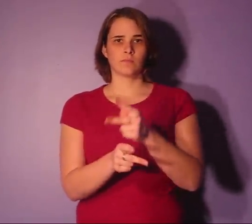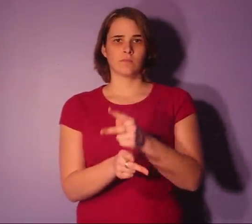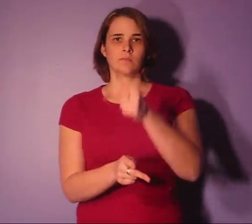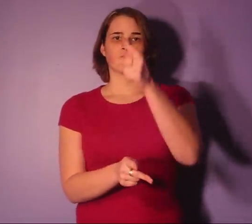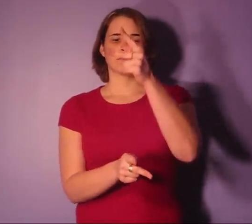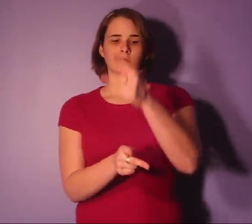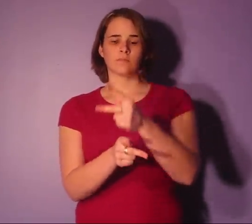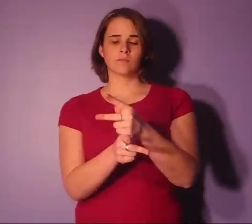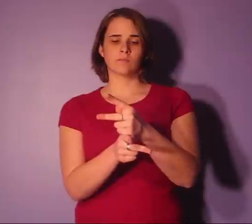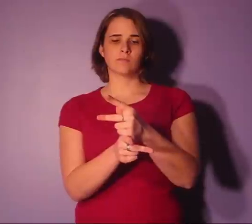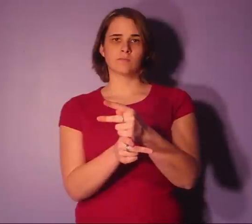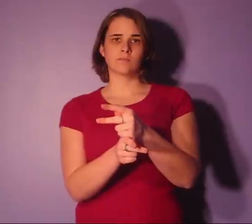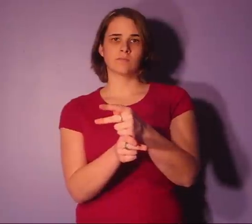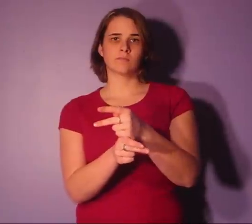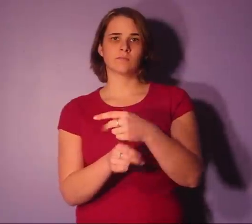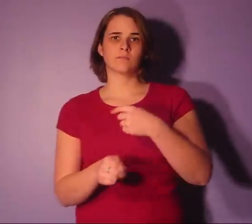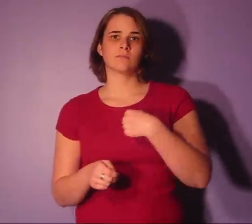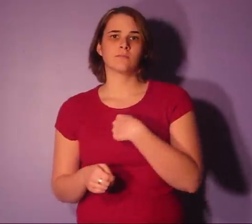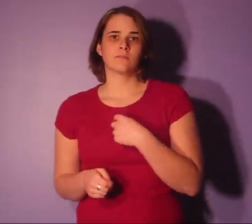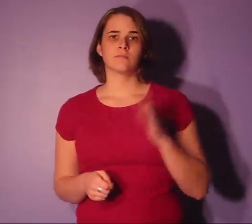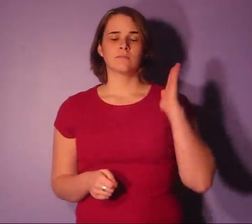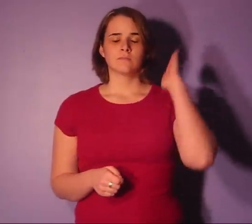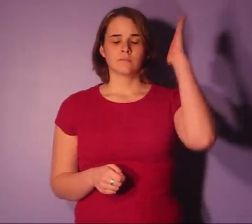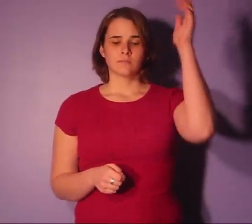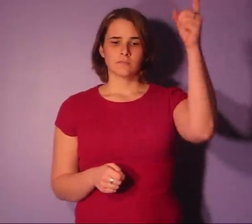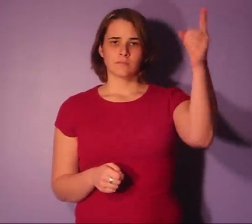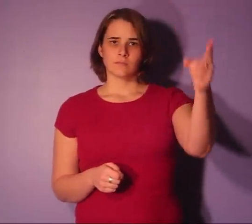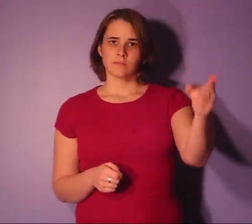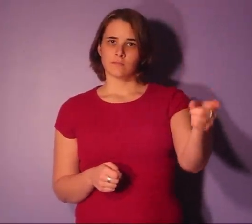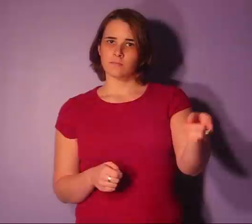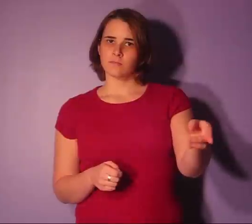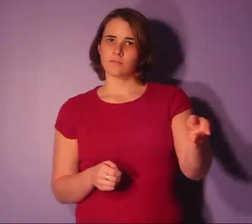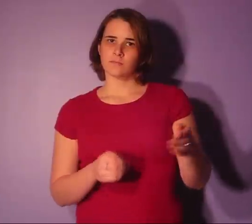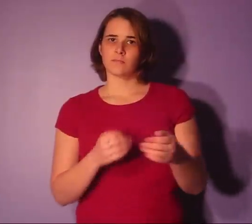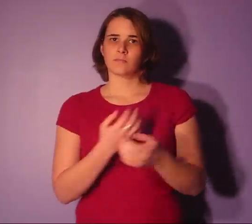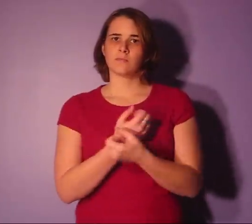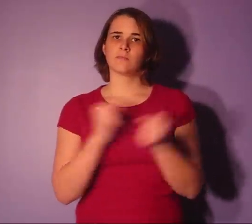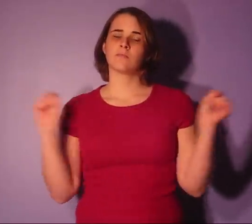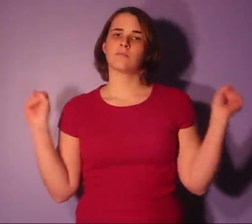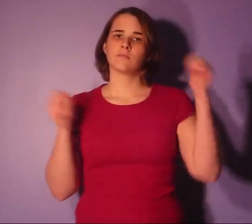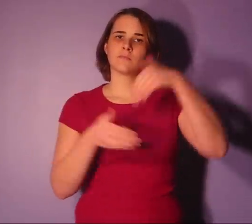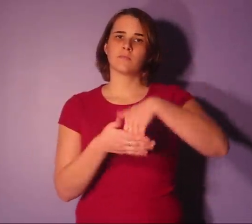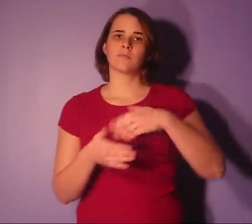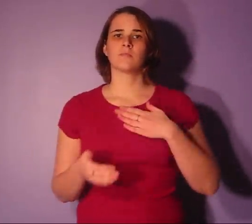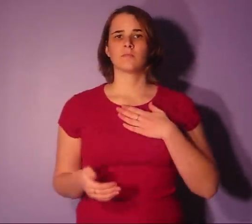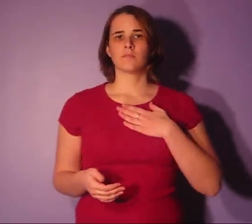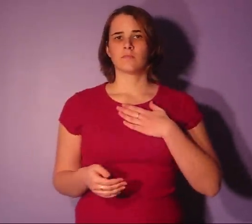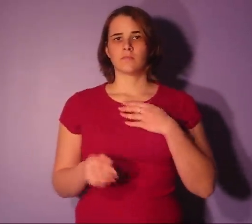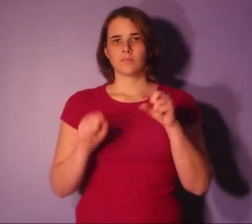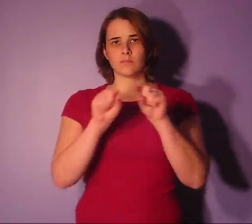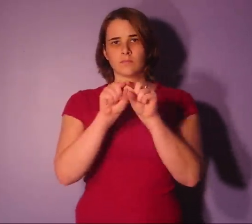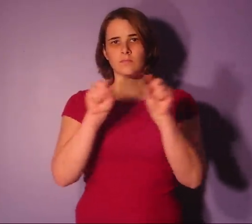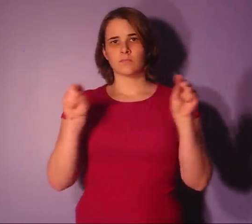parasol I will be safe in my frame